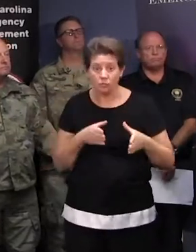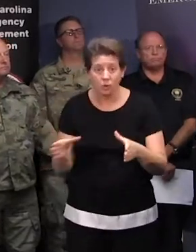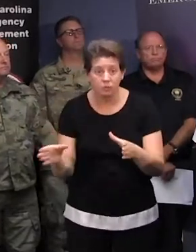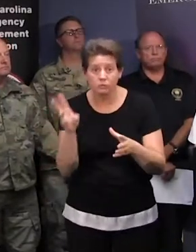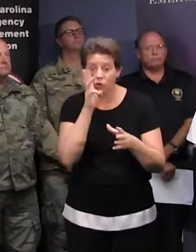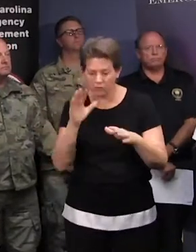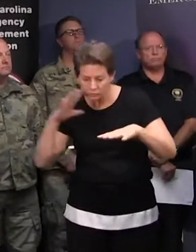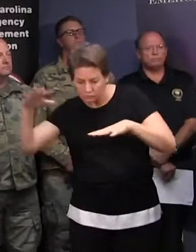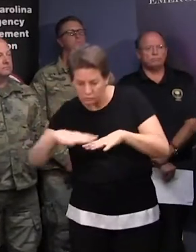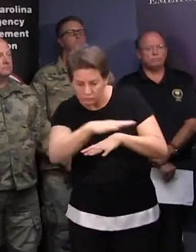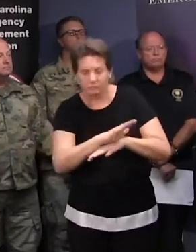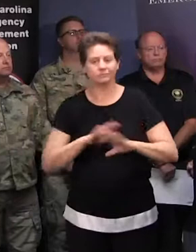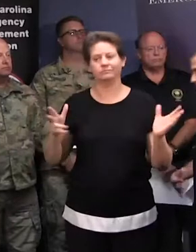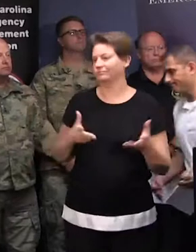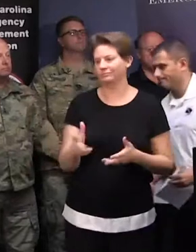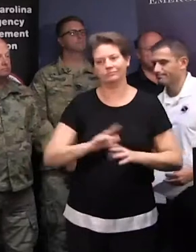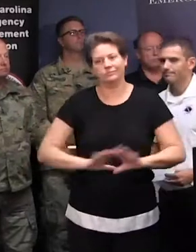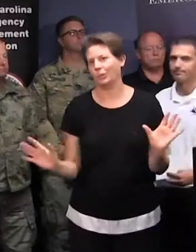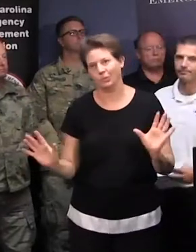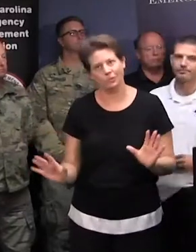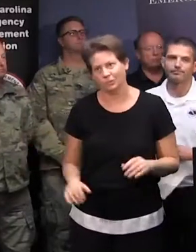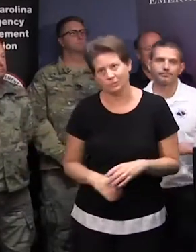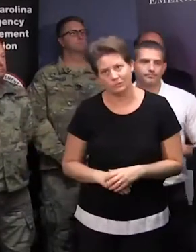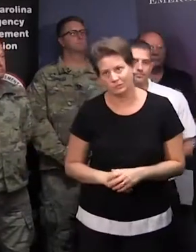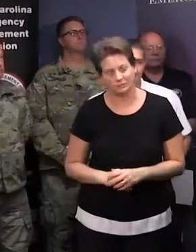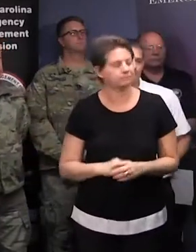fatalities. Thank you, Governor. Thank you, John. Well,